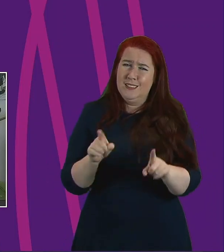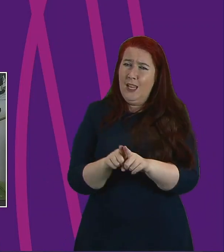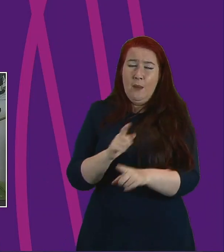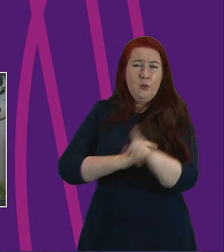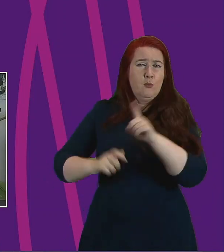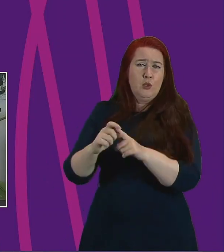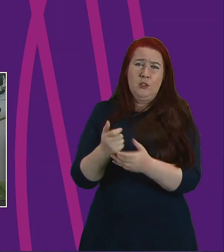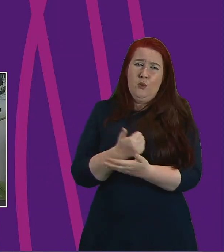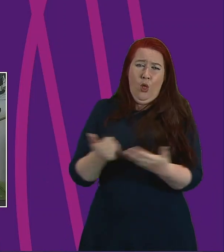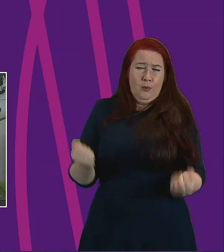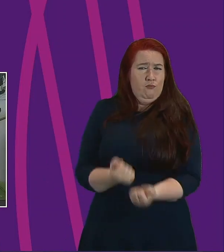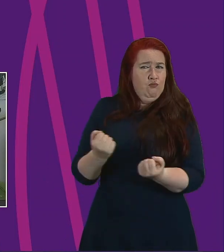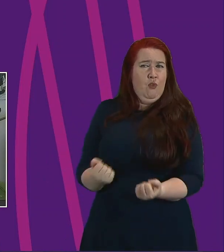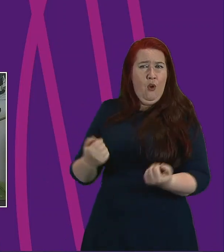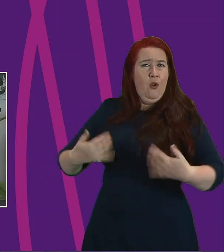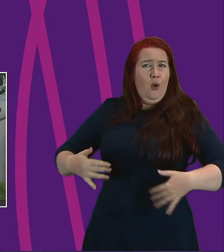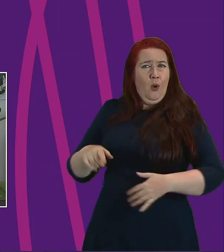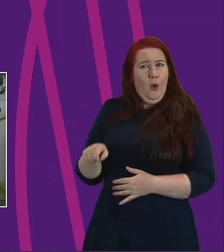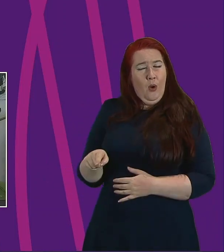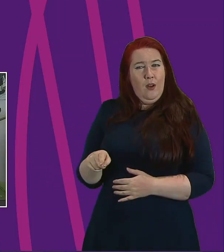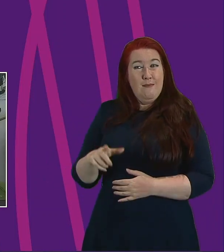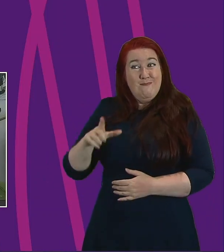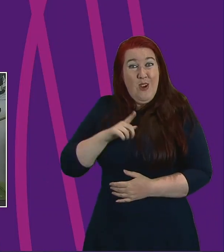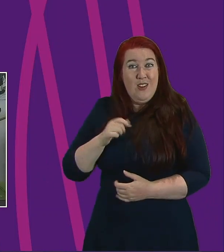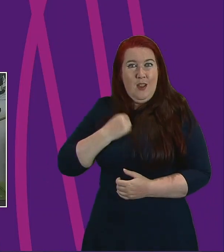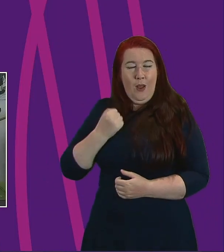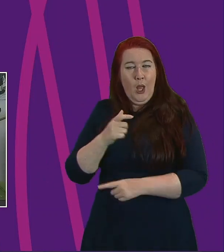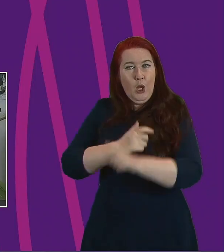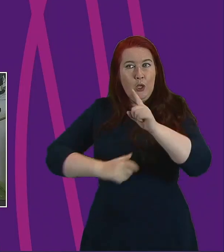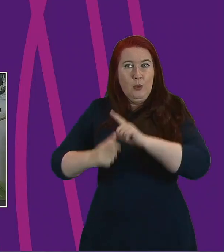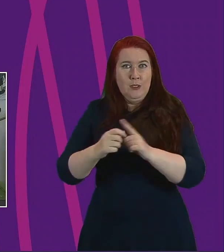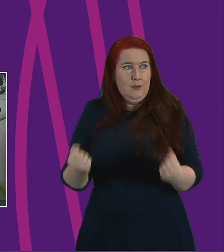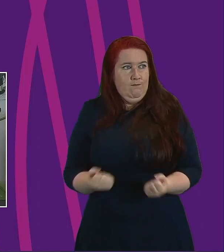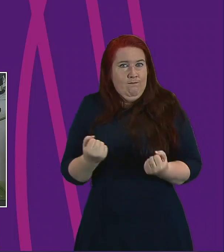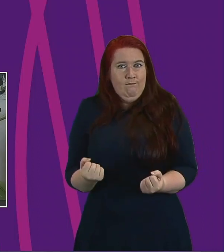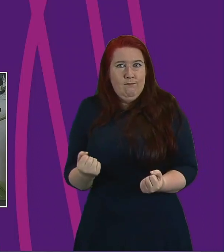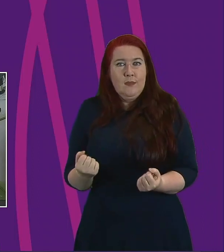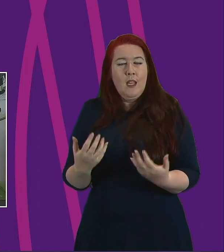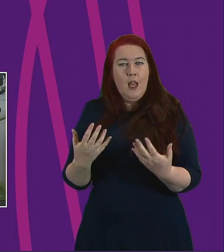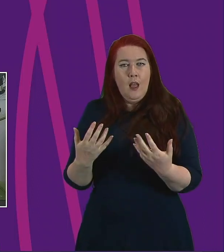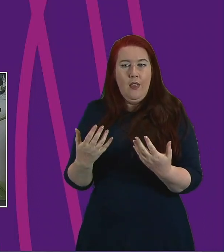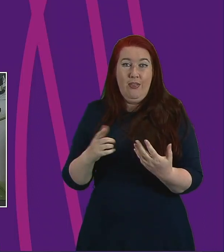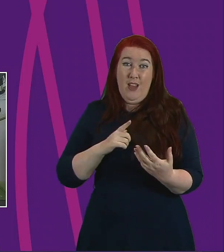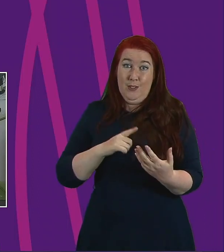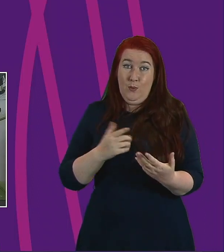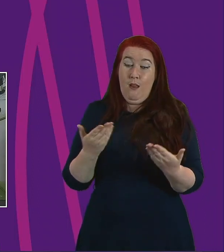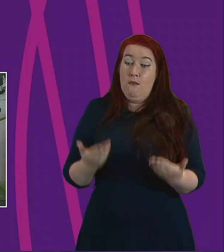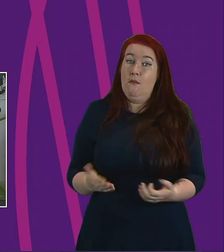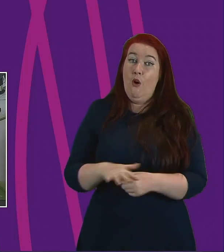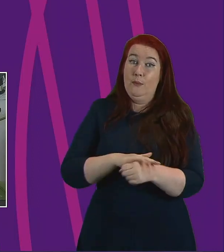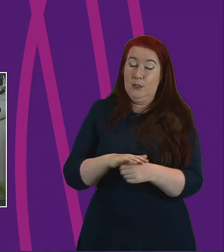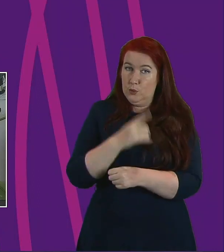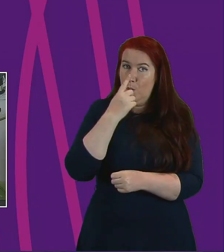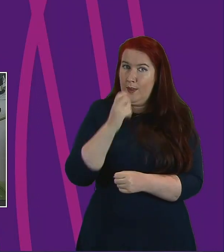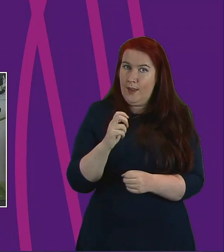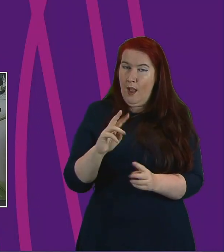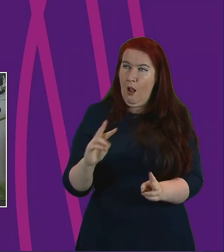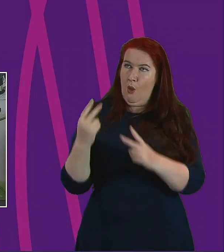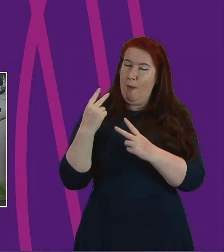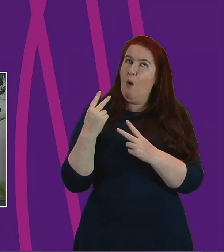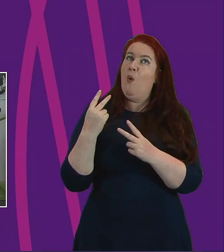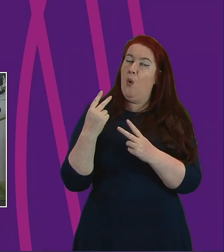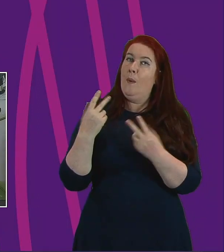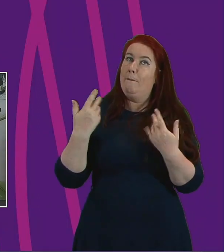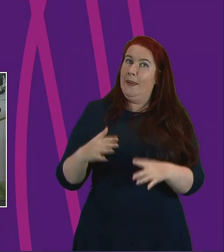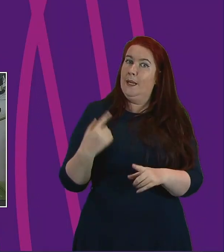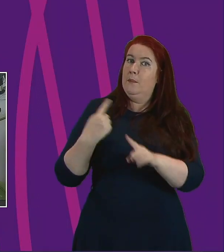It is because of the very nature of our communities that we find ourselves in the position of being able to look at what positive change